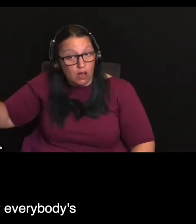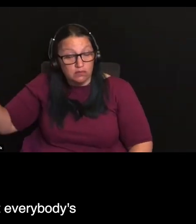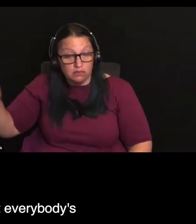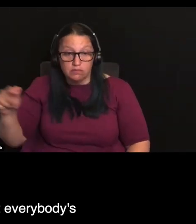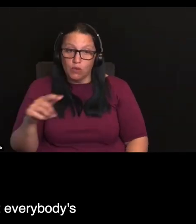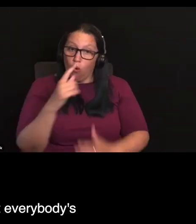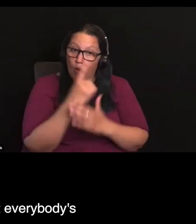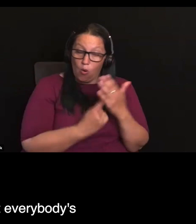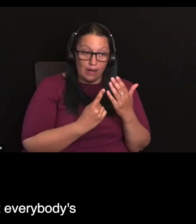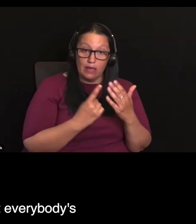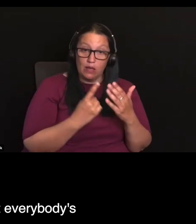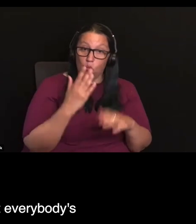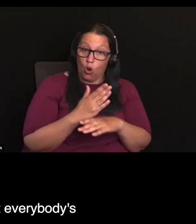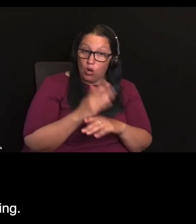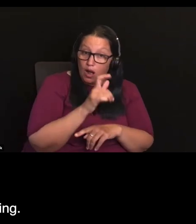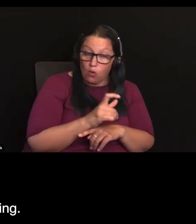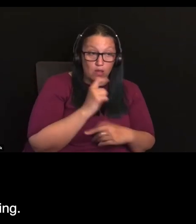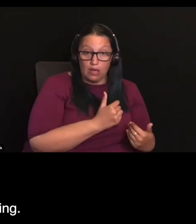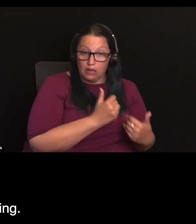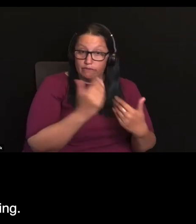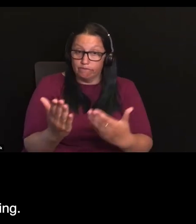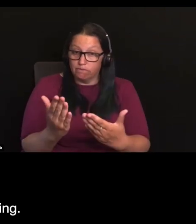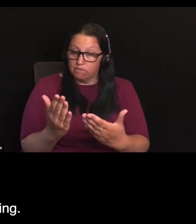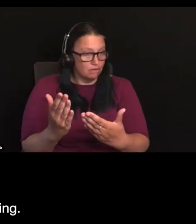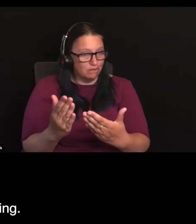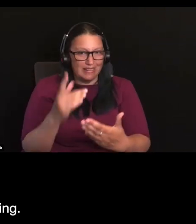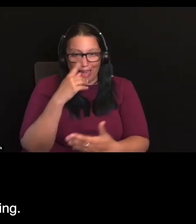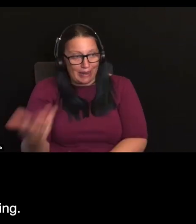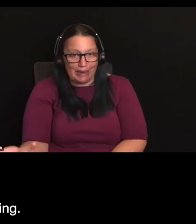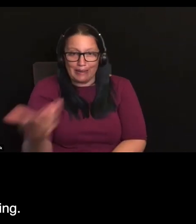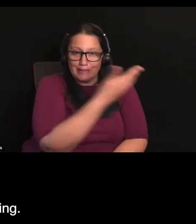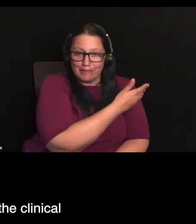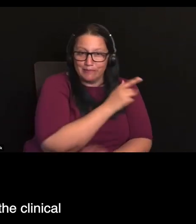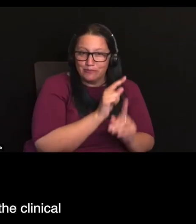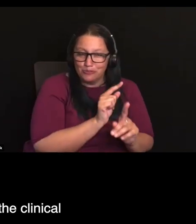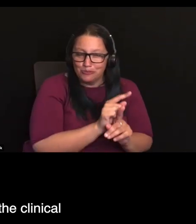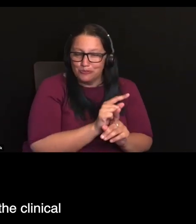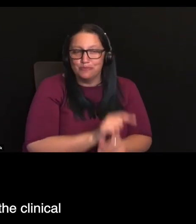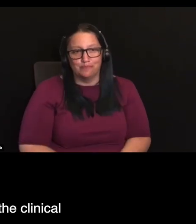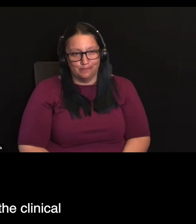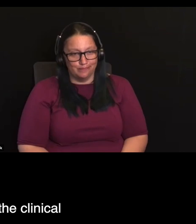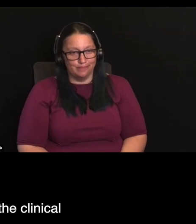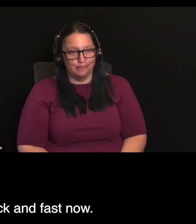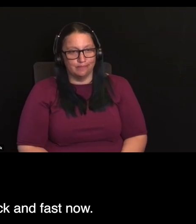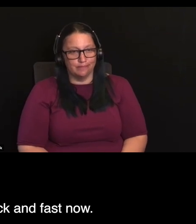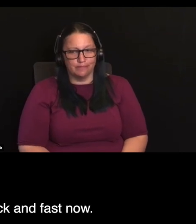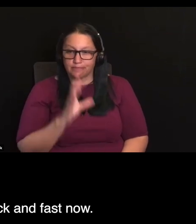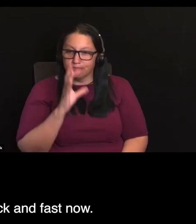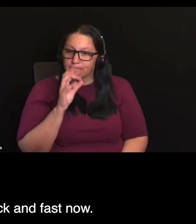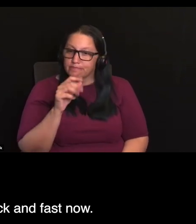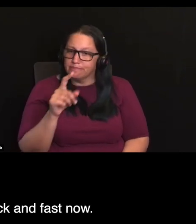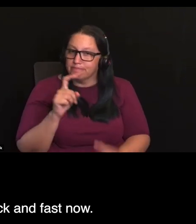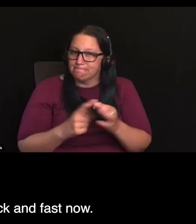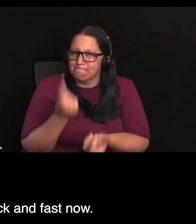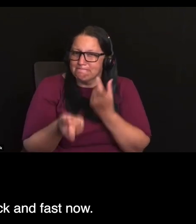game. So it's about making sure that everybody is protected in this setting. And while you're speaking, the clinical care questions are